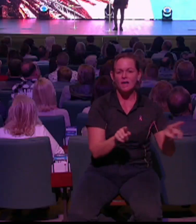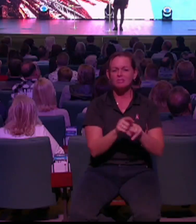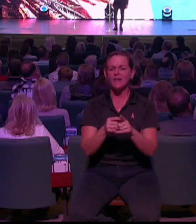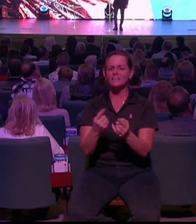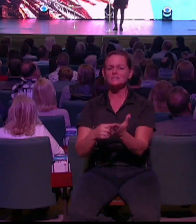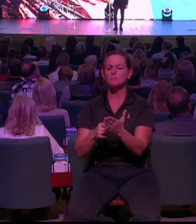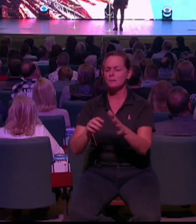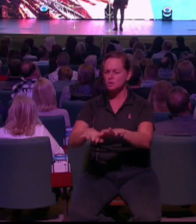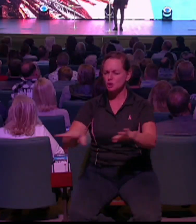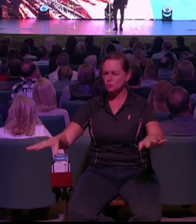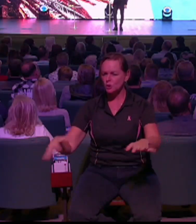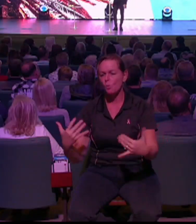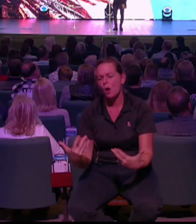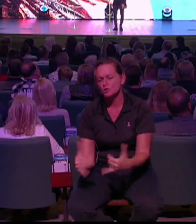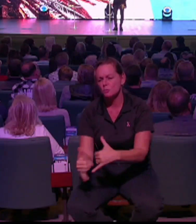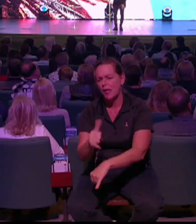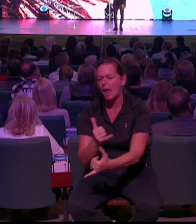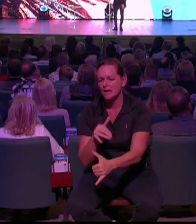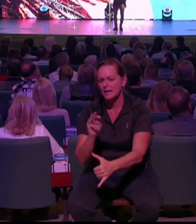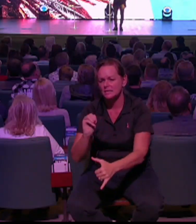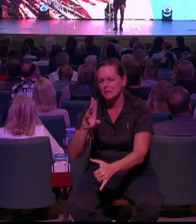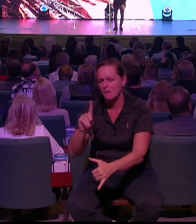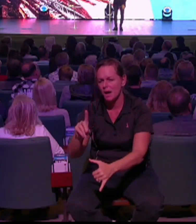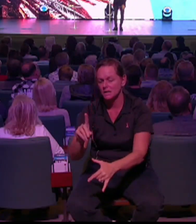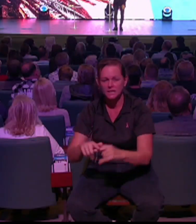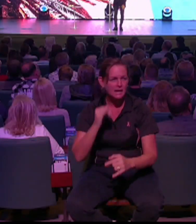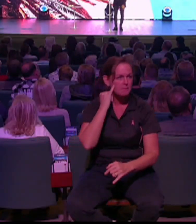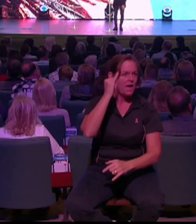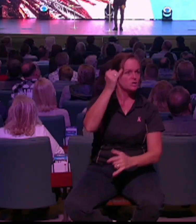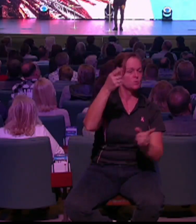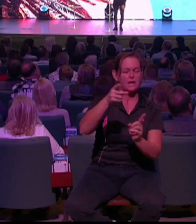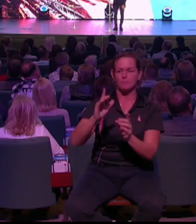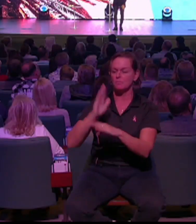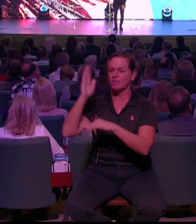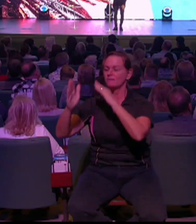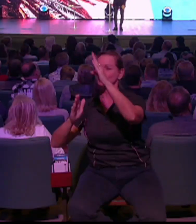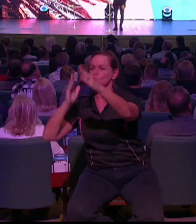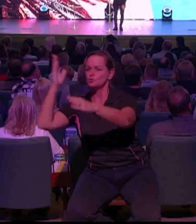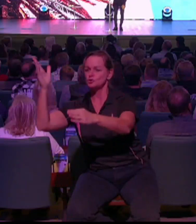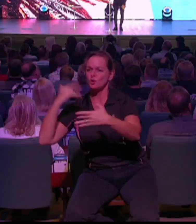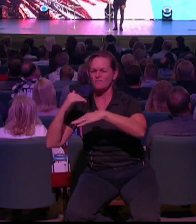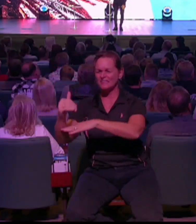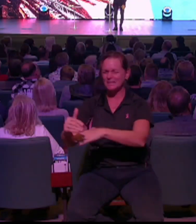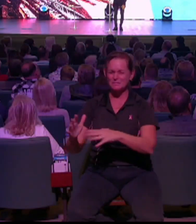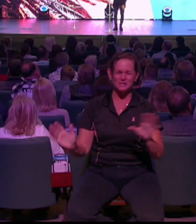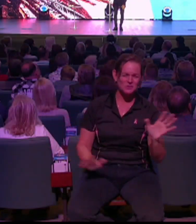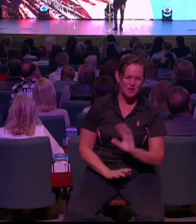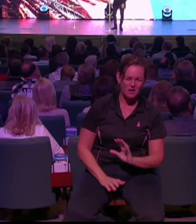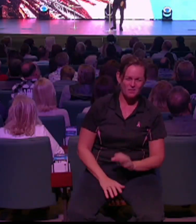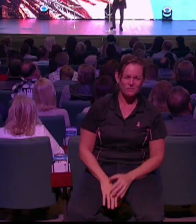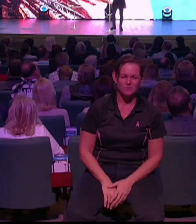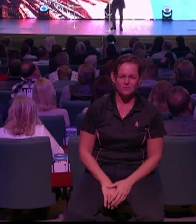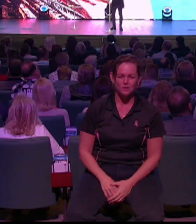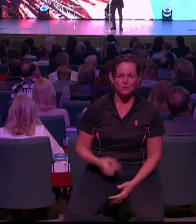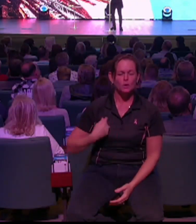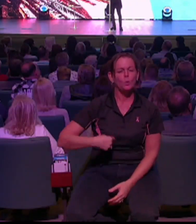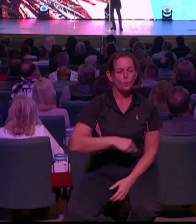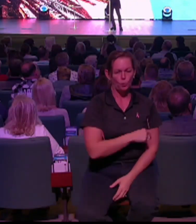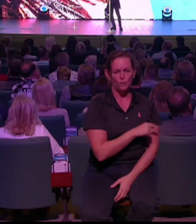because he cannot imagine what is meant by the offer of a holiday at sea, we are far